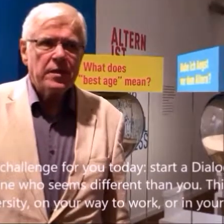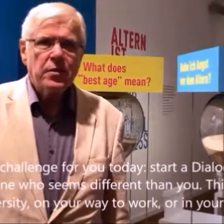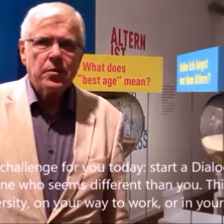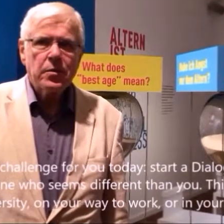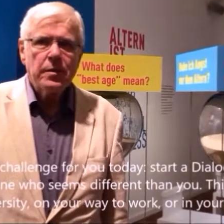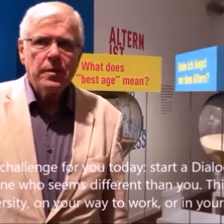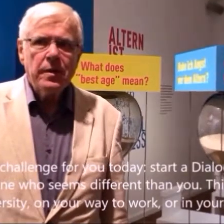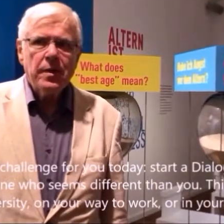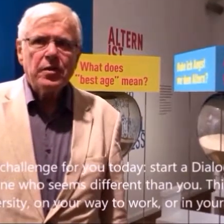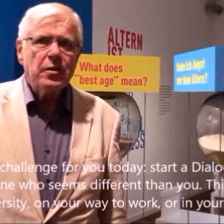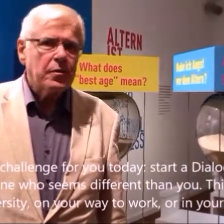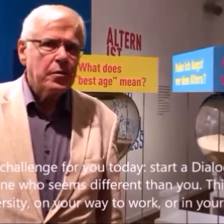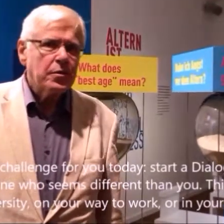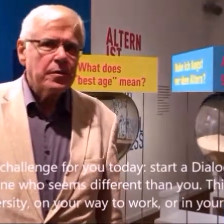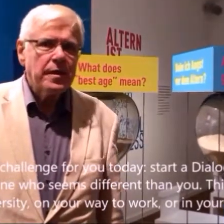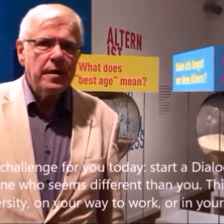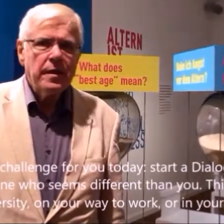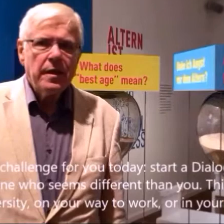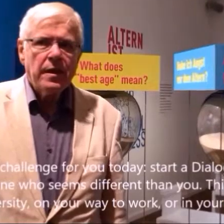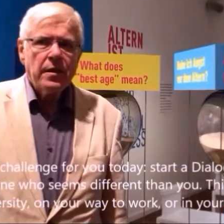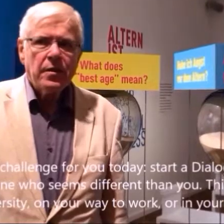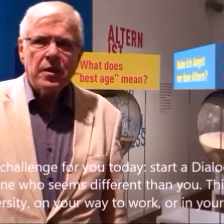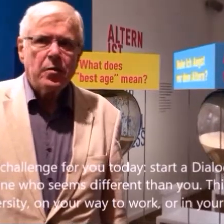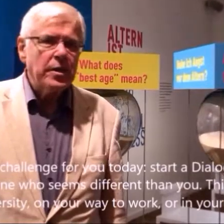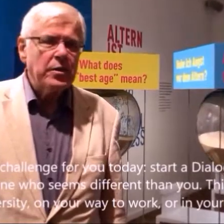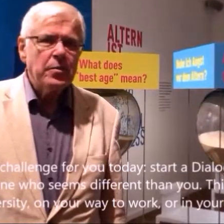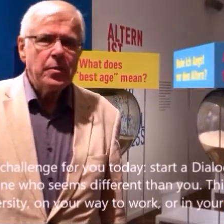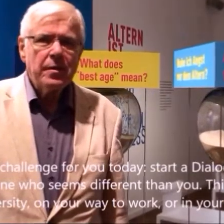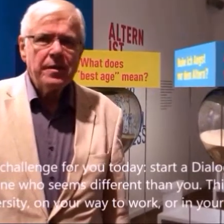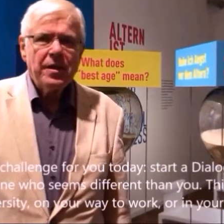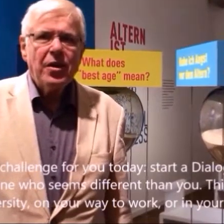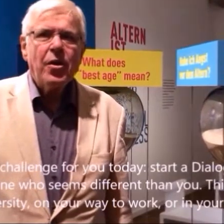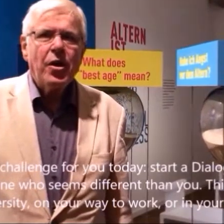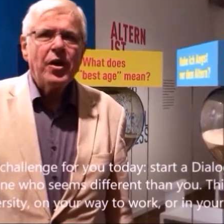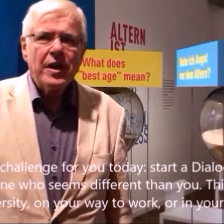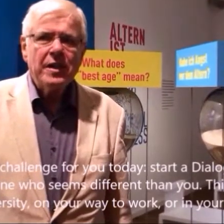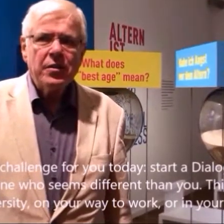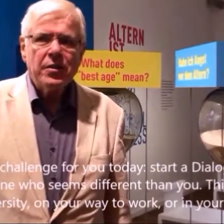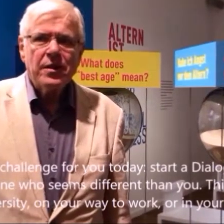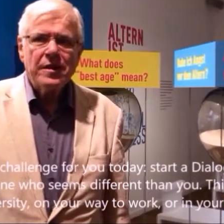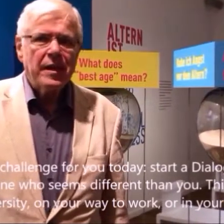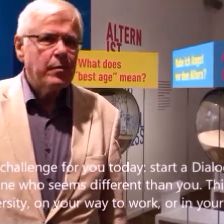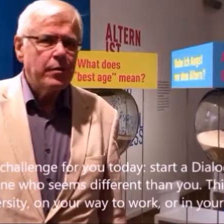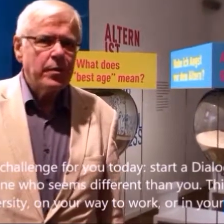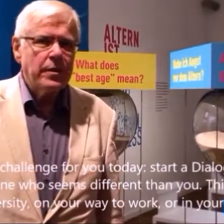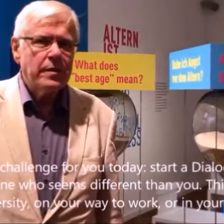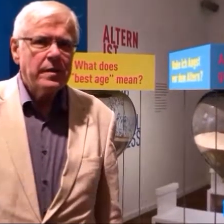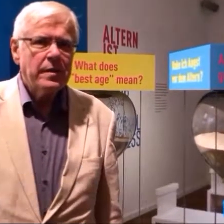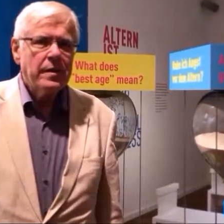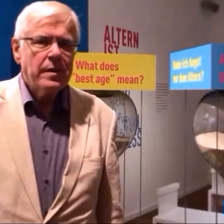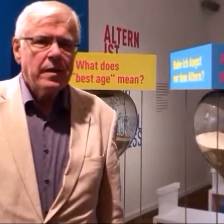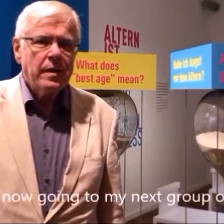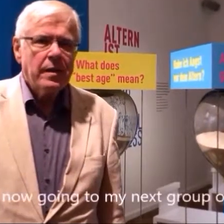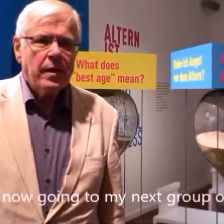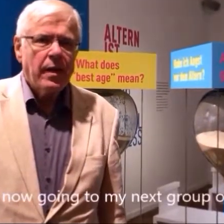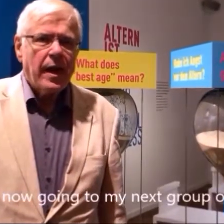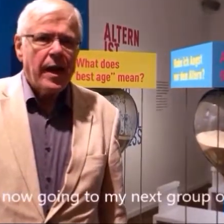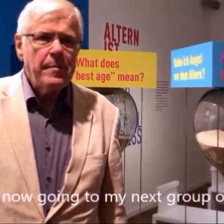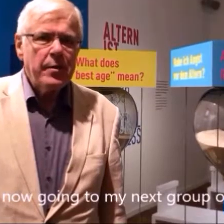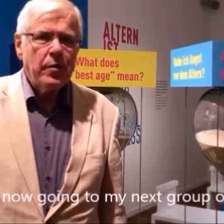be at school, university, on your way to work or in your neighbourhood. I'm